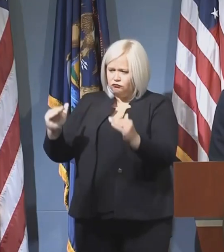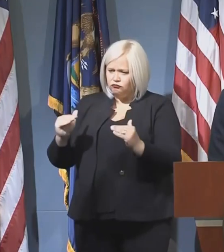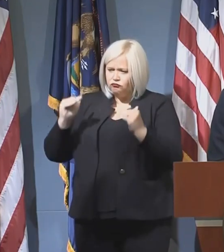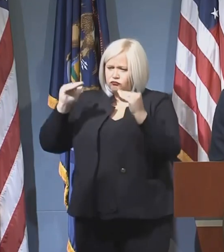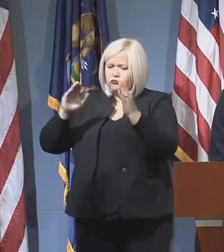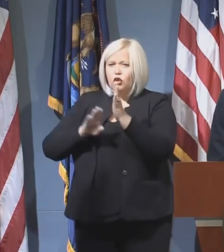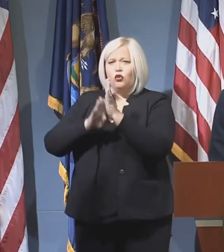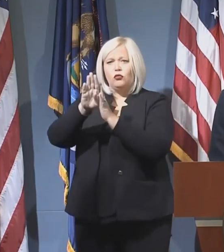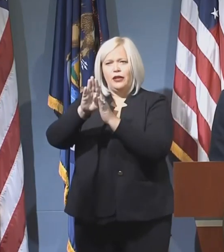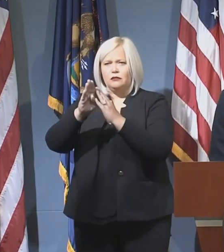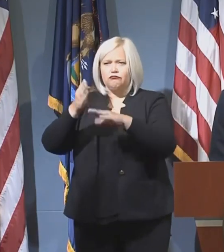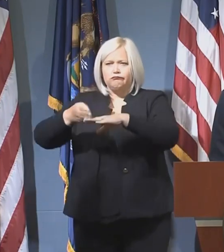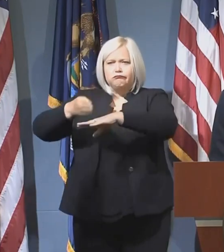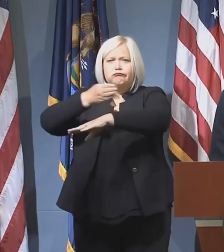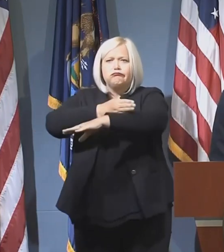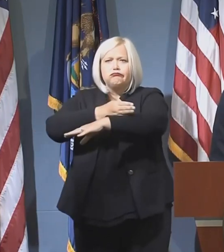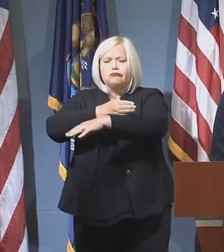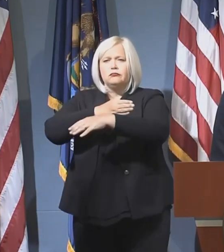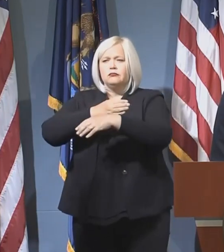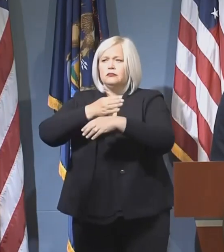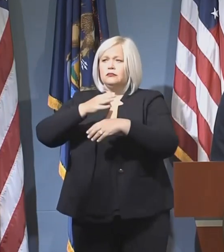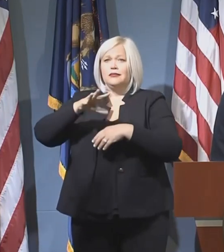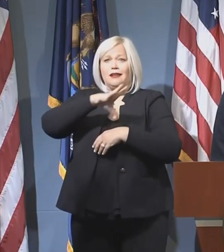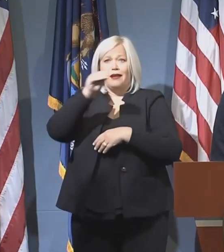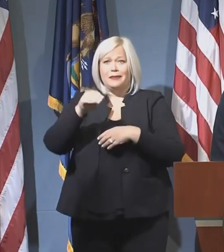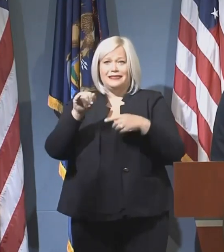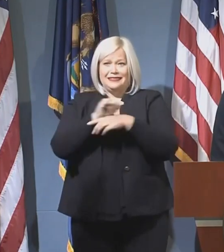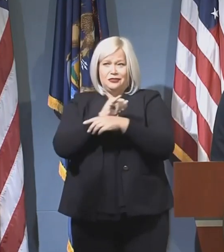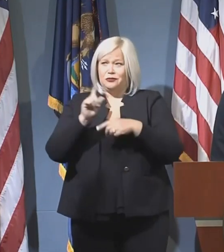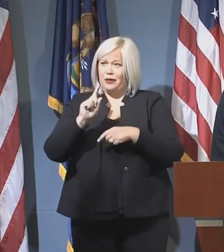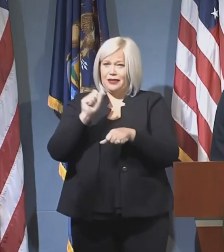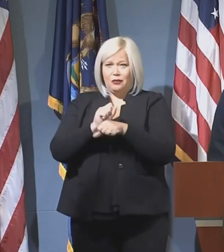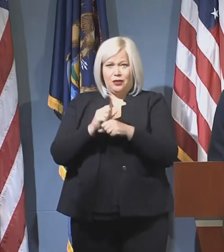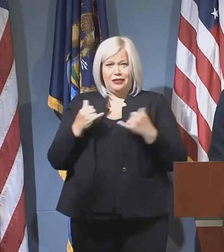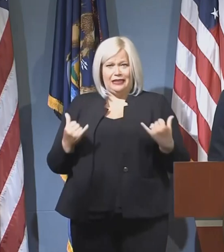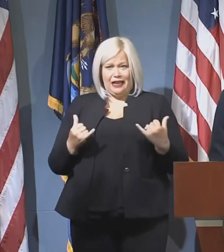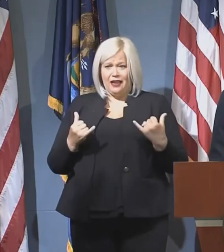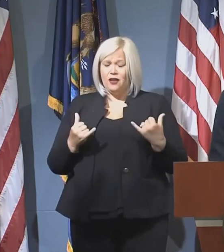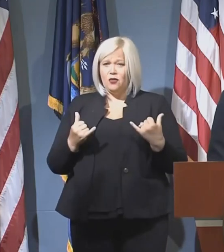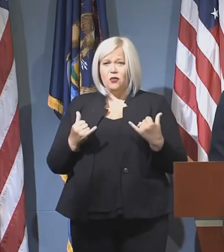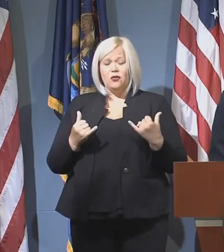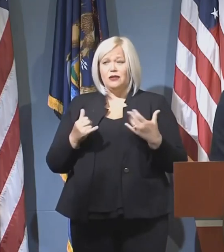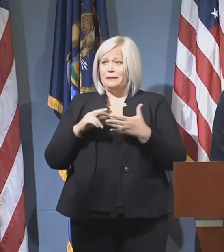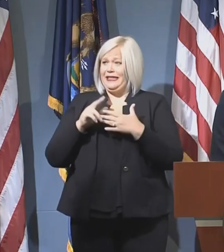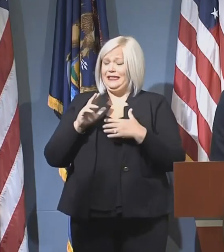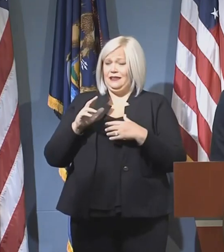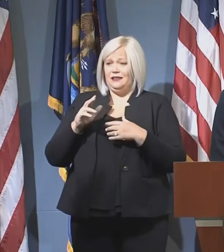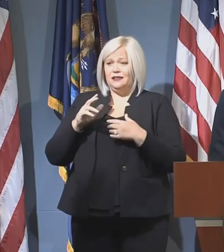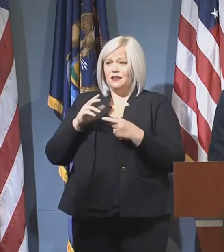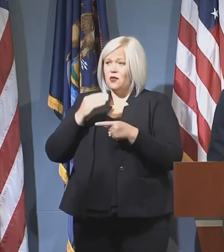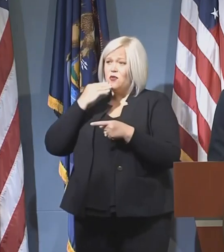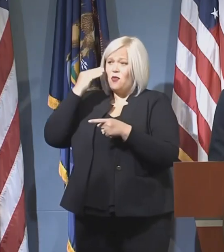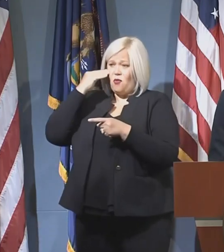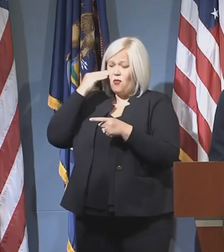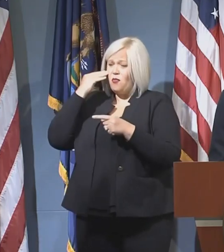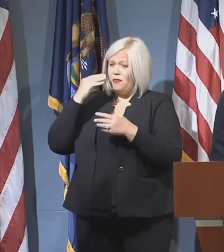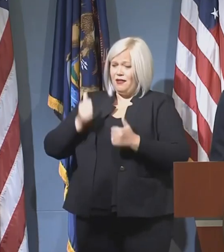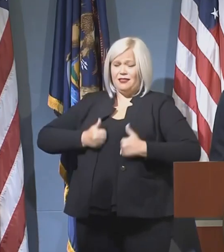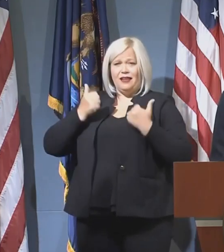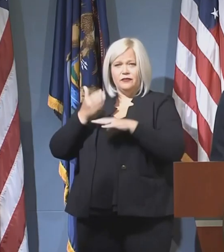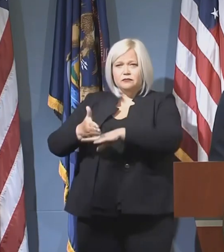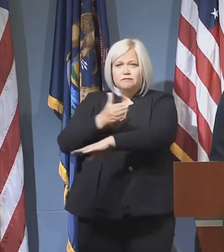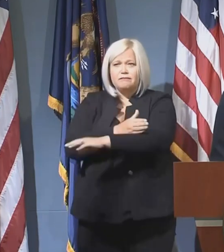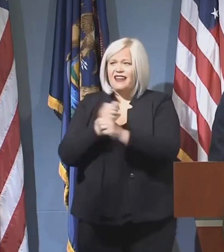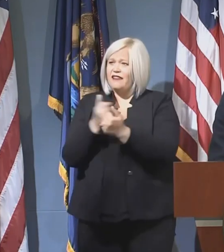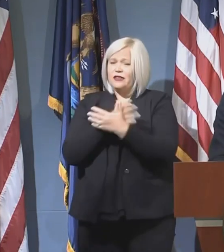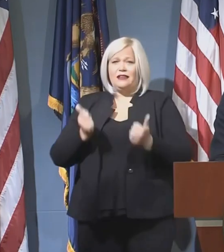development, particularly in the companies and the industries they're working in currently, they're closing the skills gap at home. They're also training the